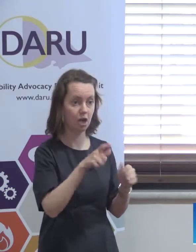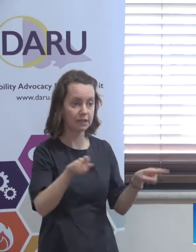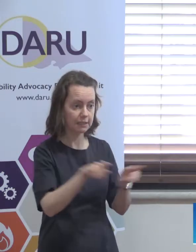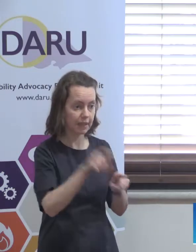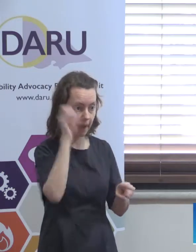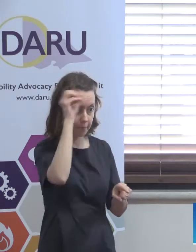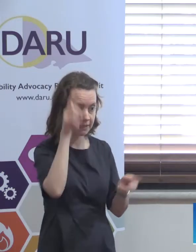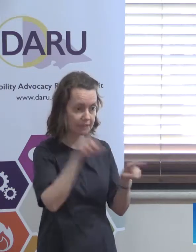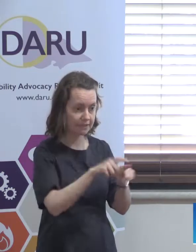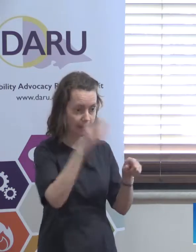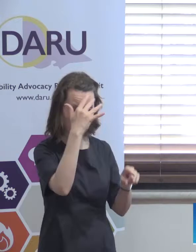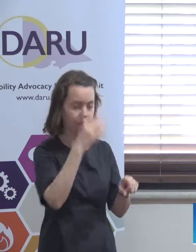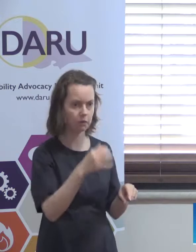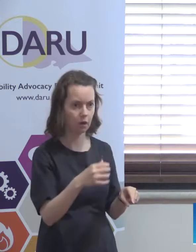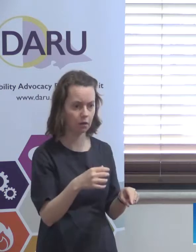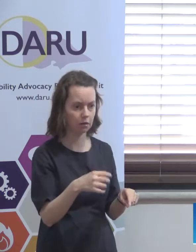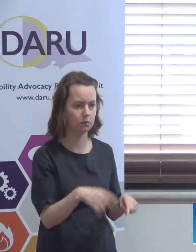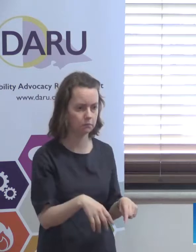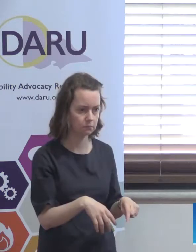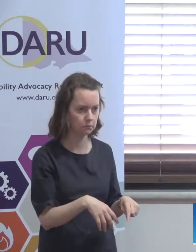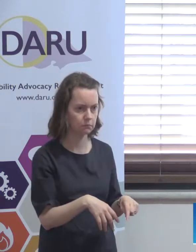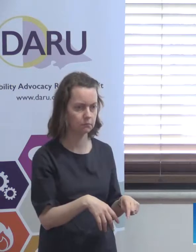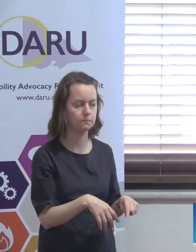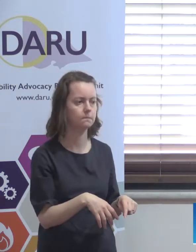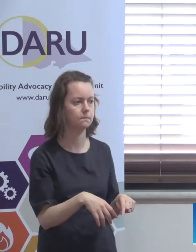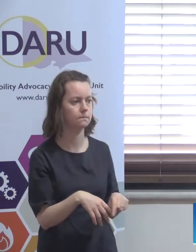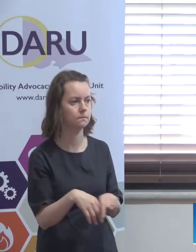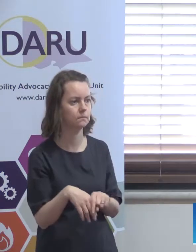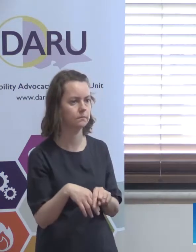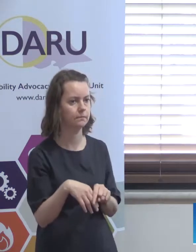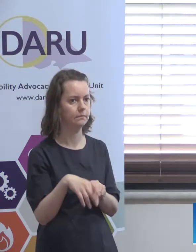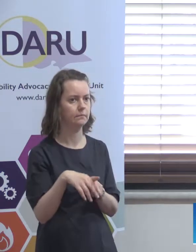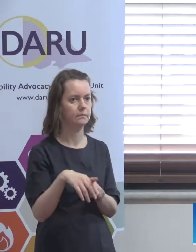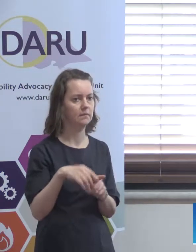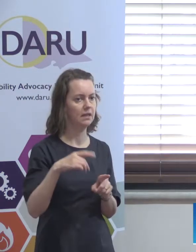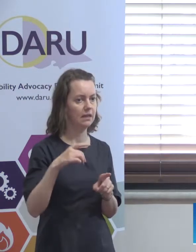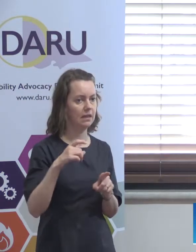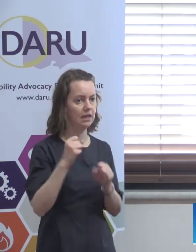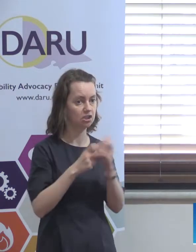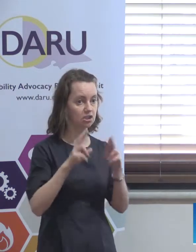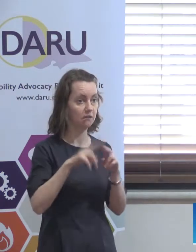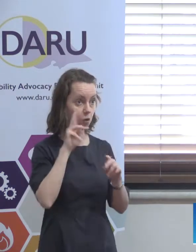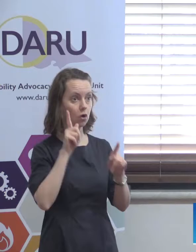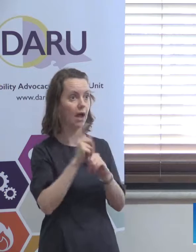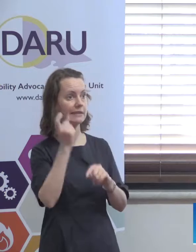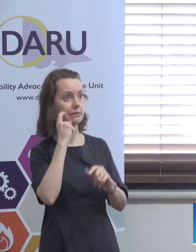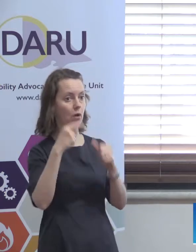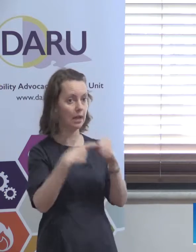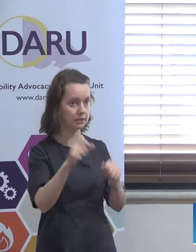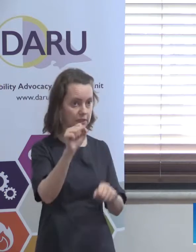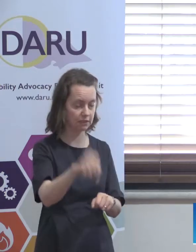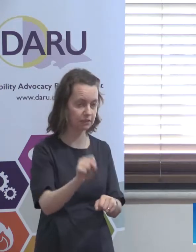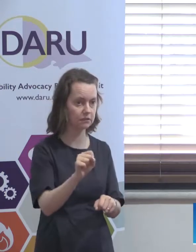level it so yes I agree Jeff there feels like it does feel like there could be potentially the simple solution